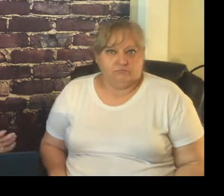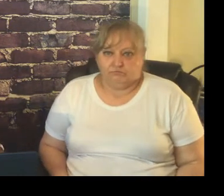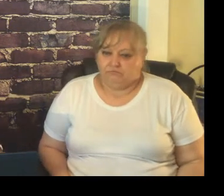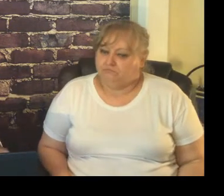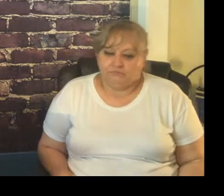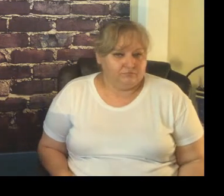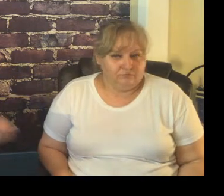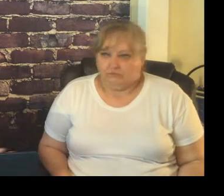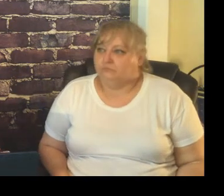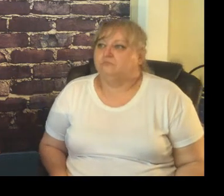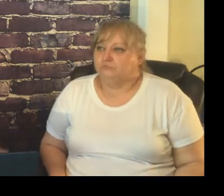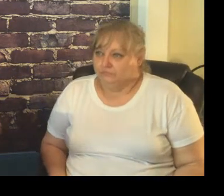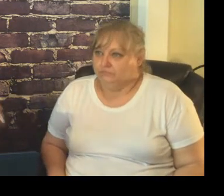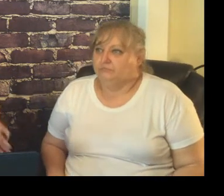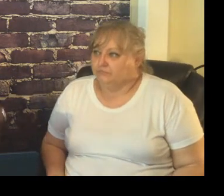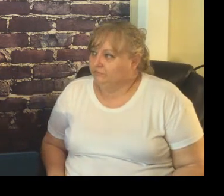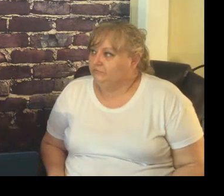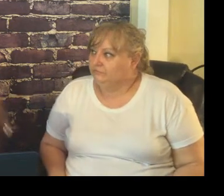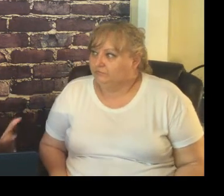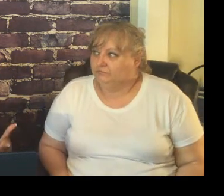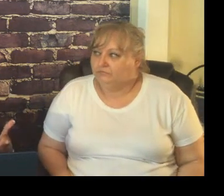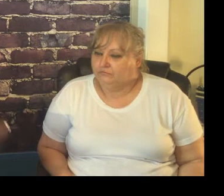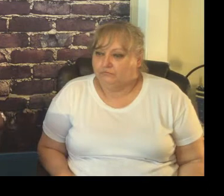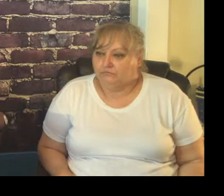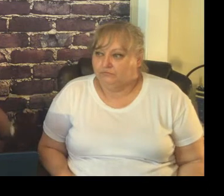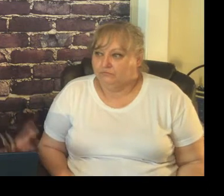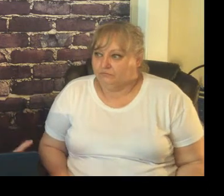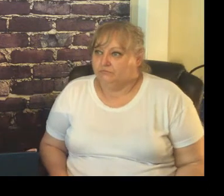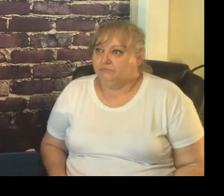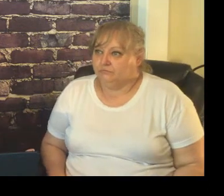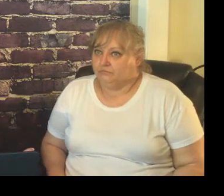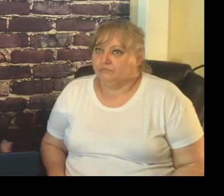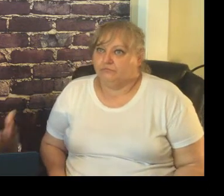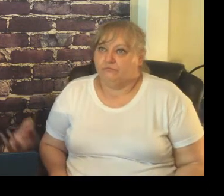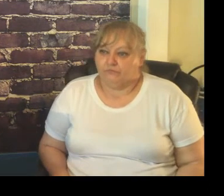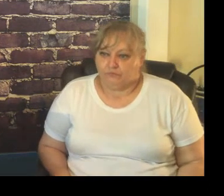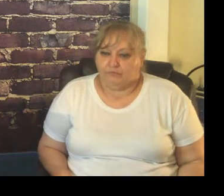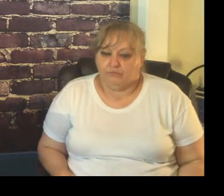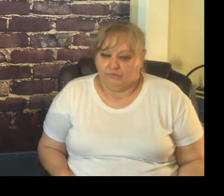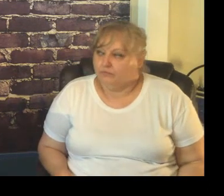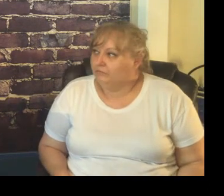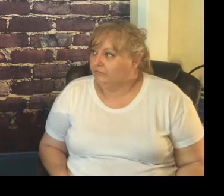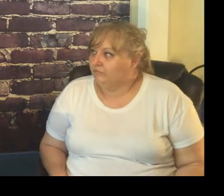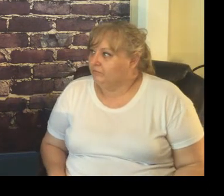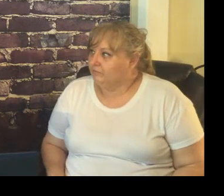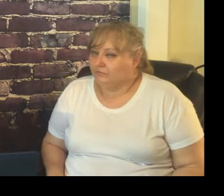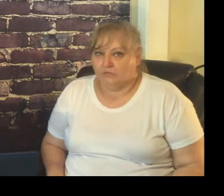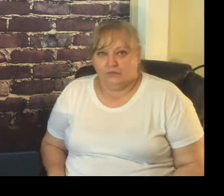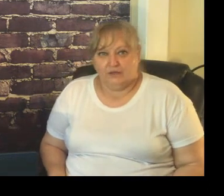fine too I was good with that but I didn't know so I'm going to ask and sometimes they may ask you some things that might kind